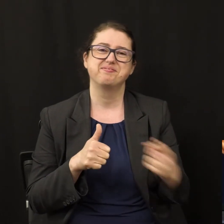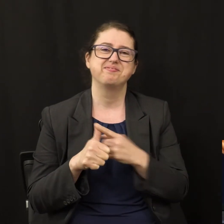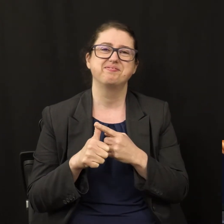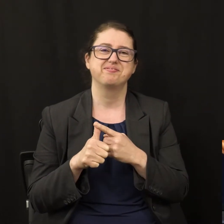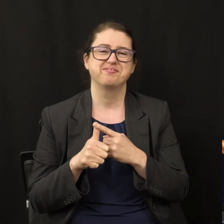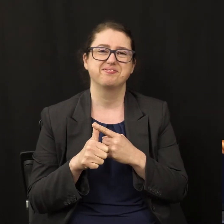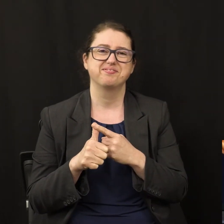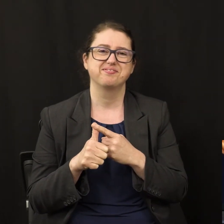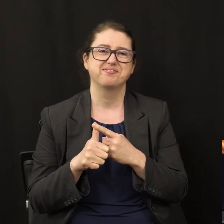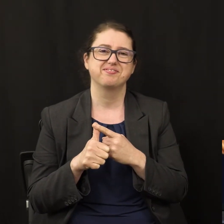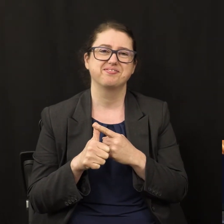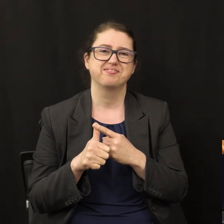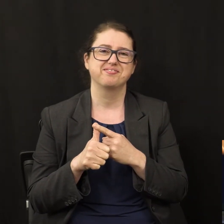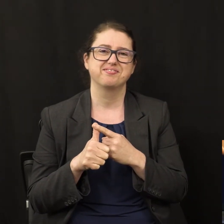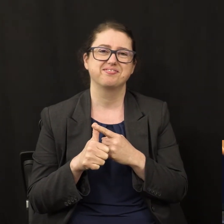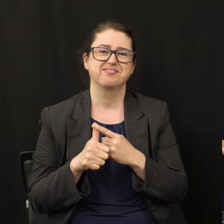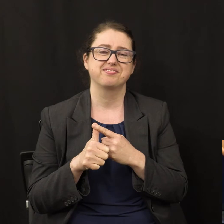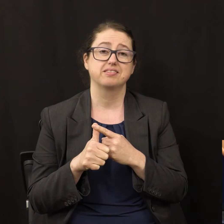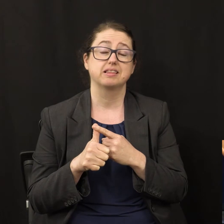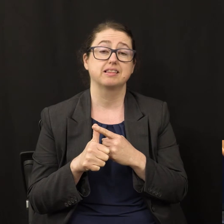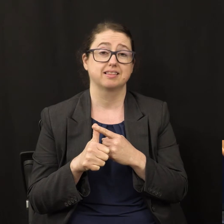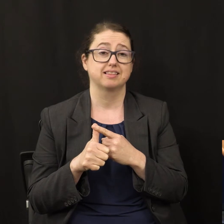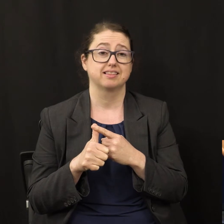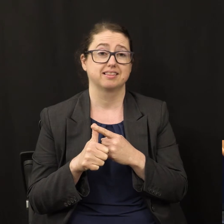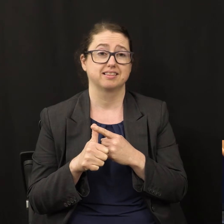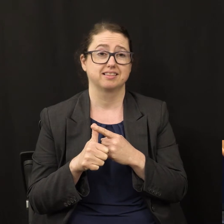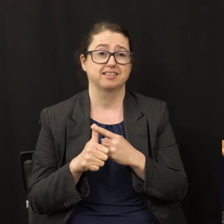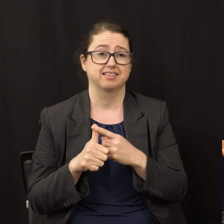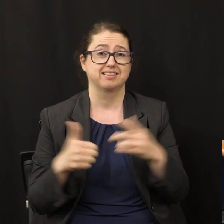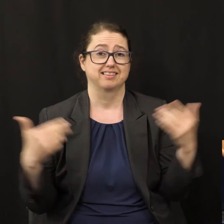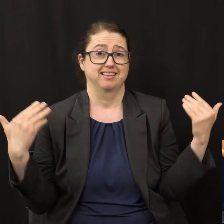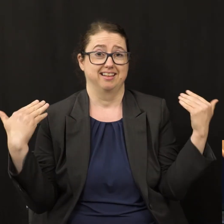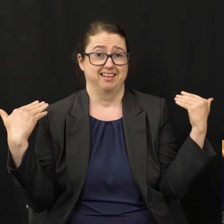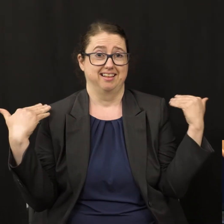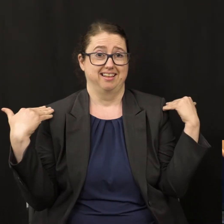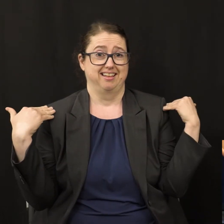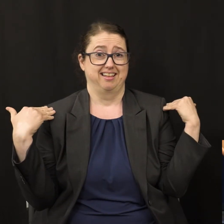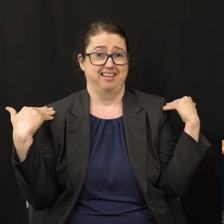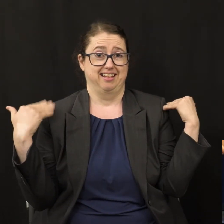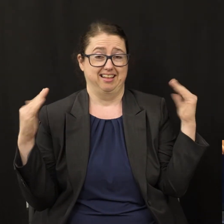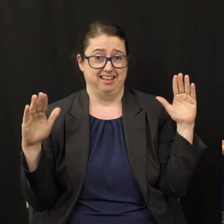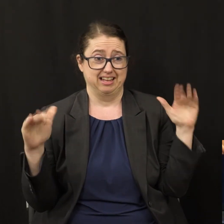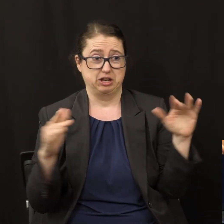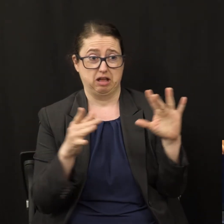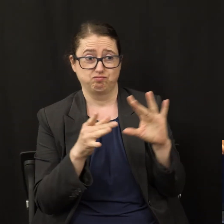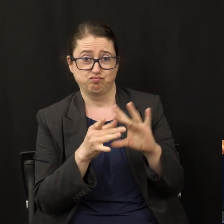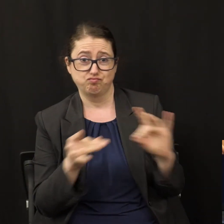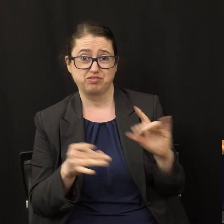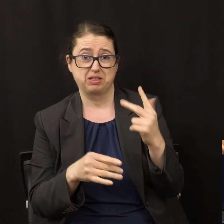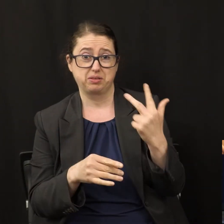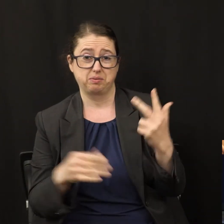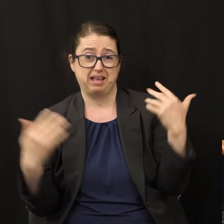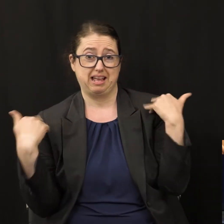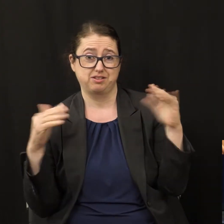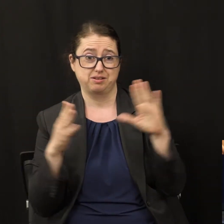First, the angels that are mentioned in the three angels' message are not the ones who proclaim